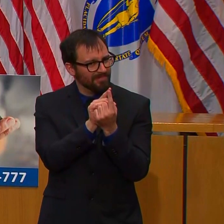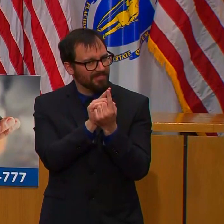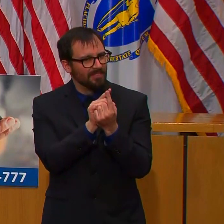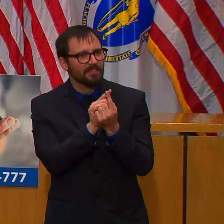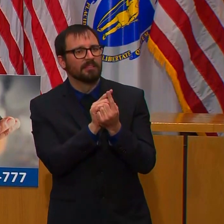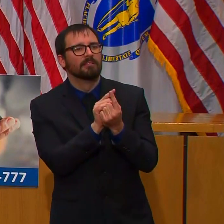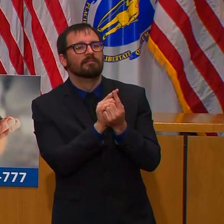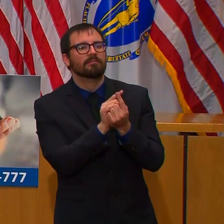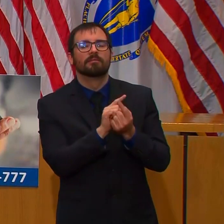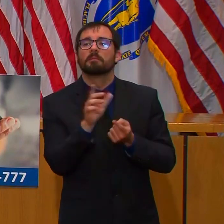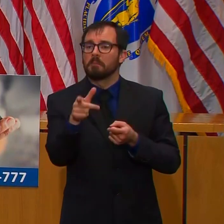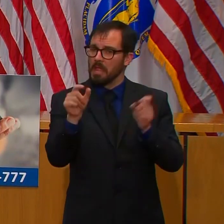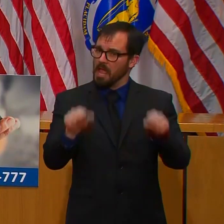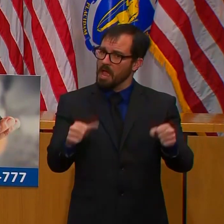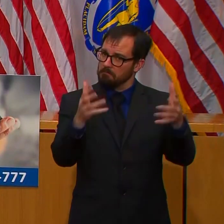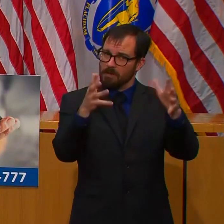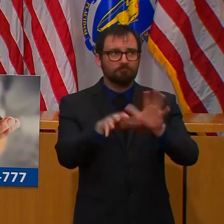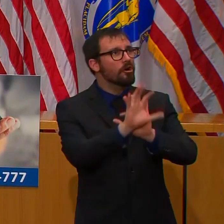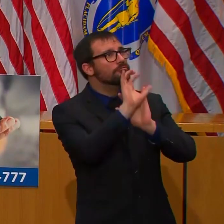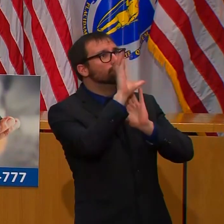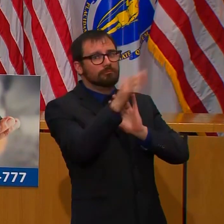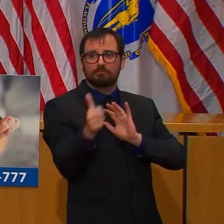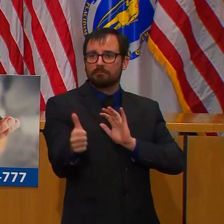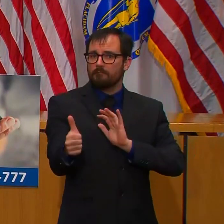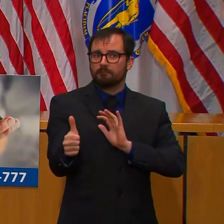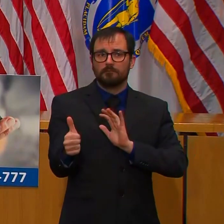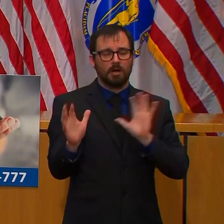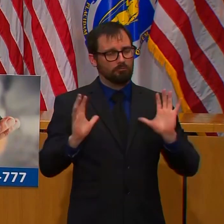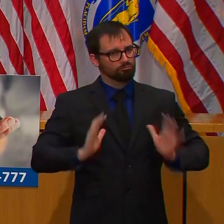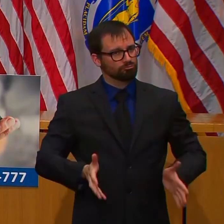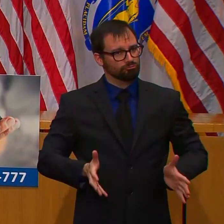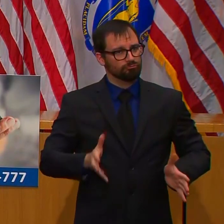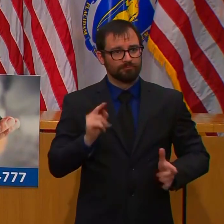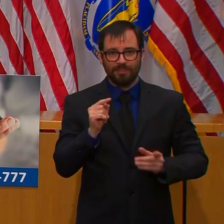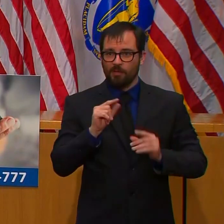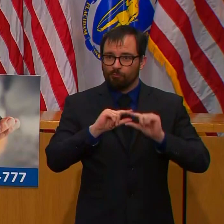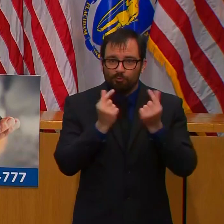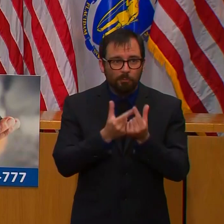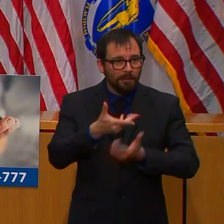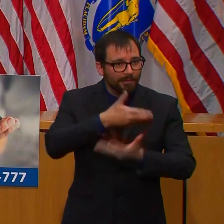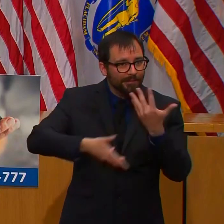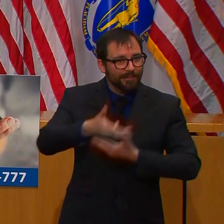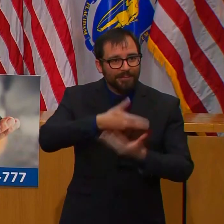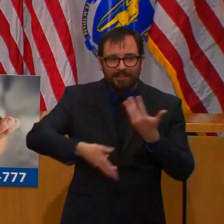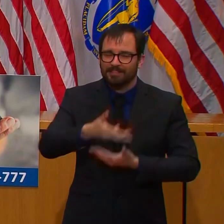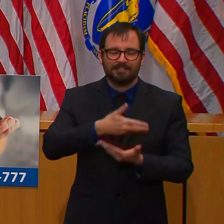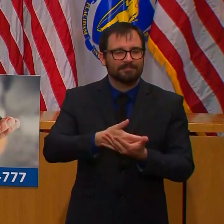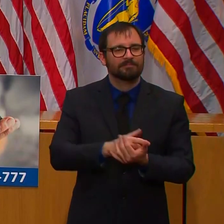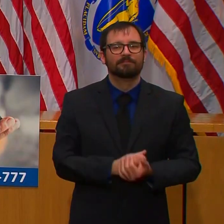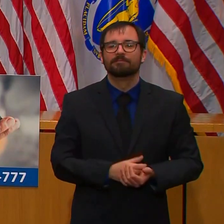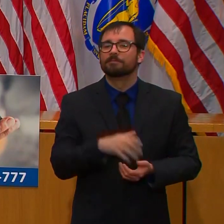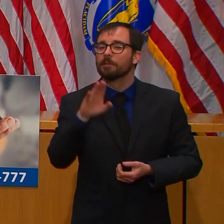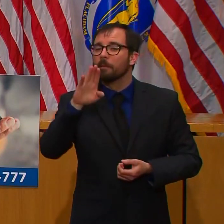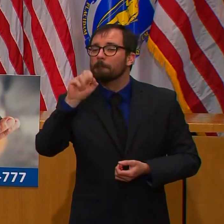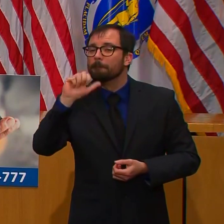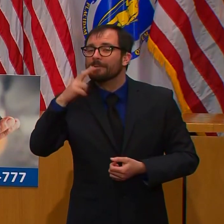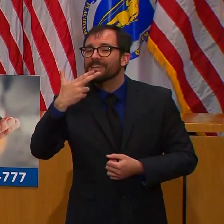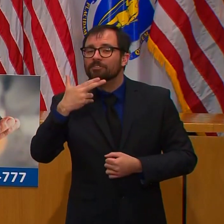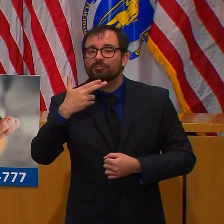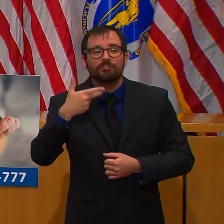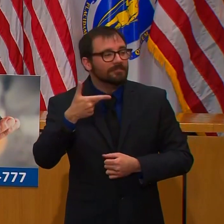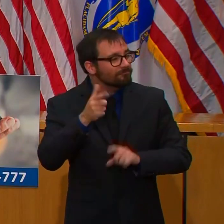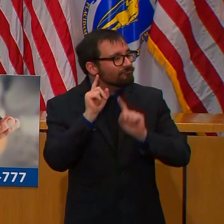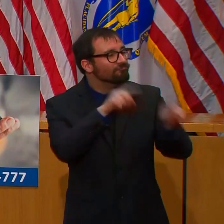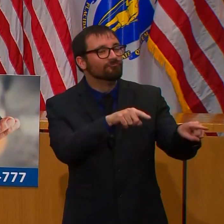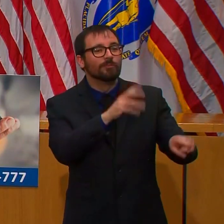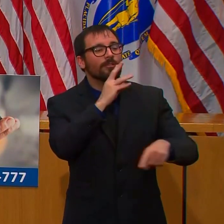big groups at our parks. We're considering taking some steps to deal with this, but everyone else needs to do their part too.